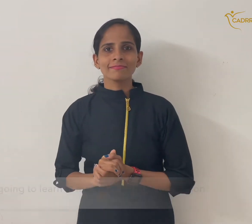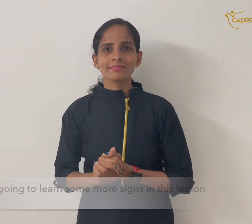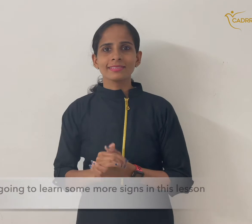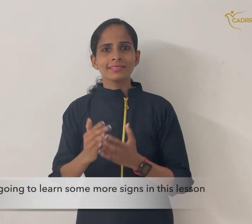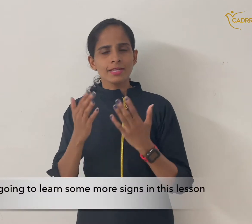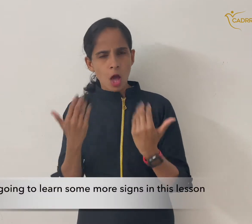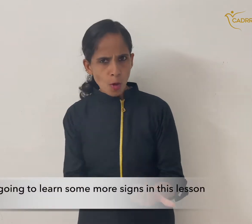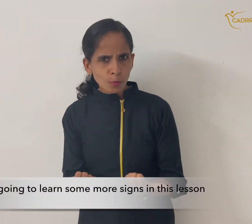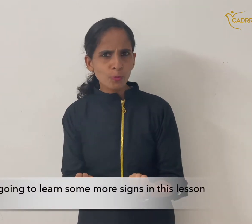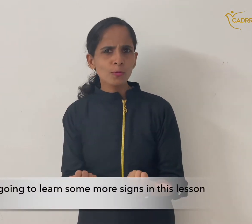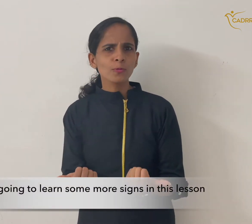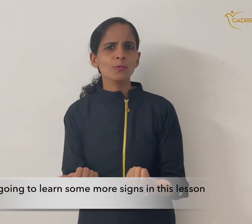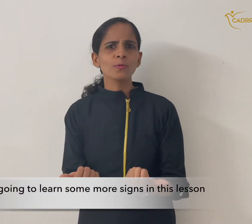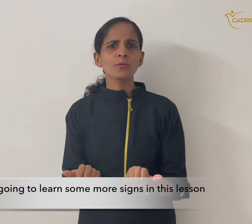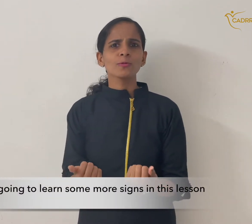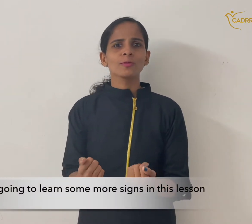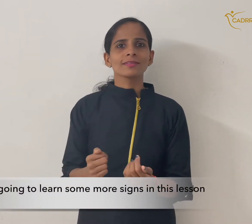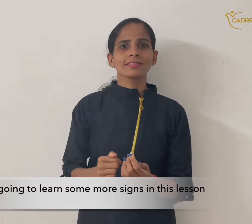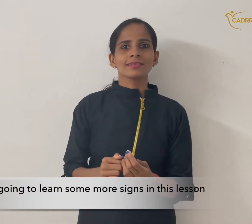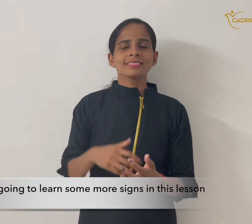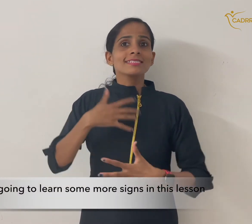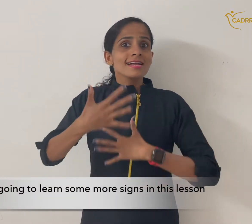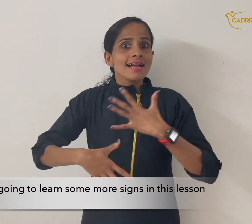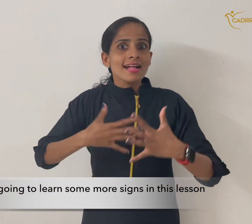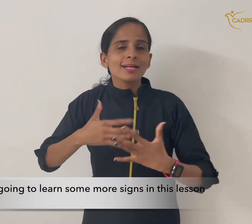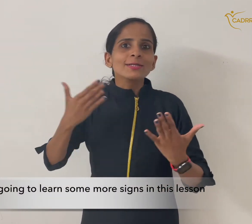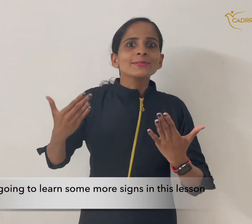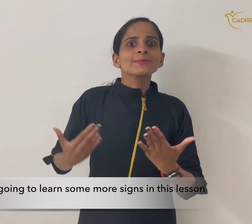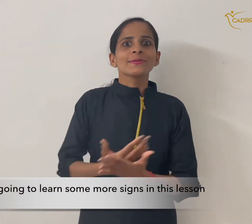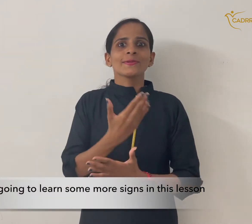we are going to learn some more signs in this lesson